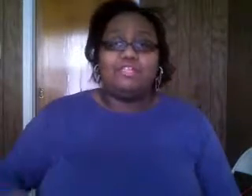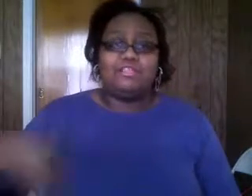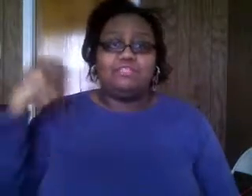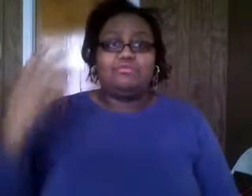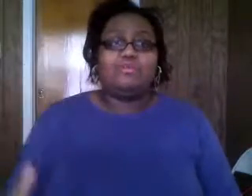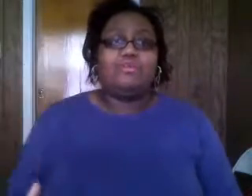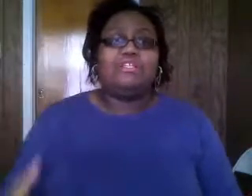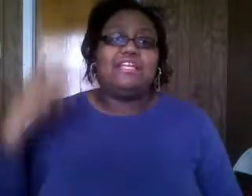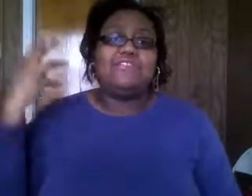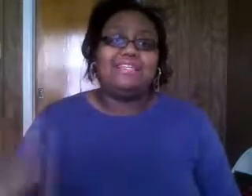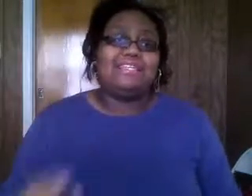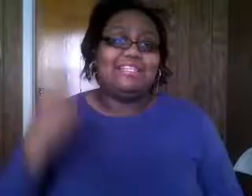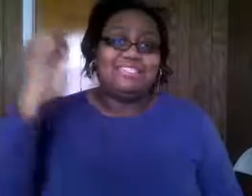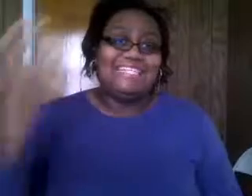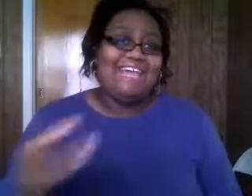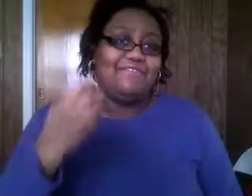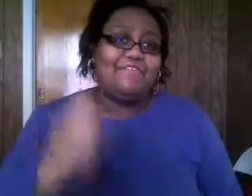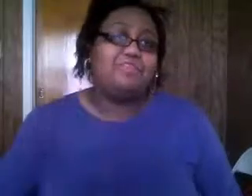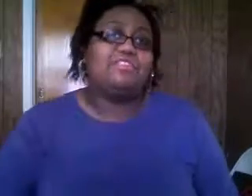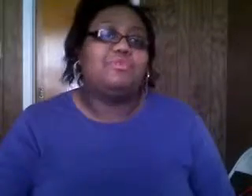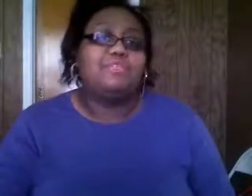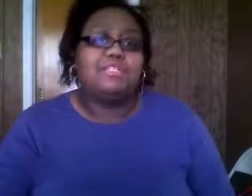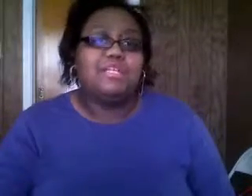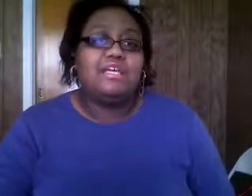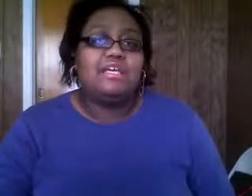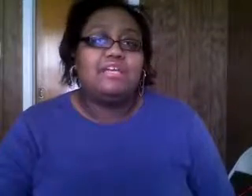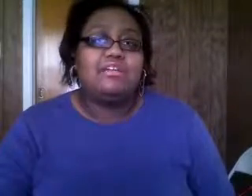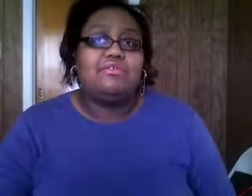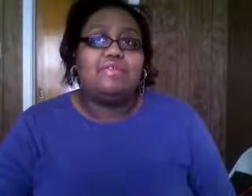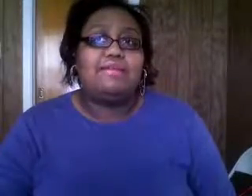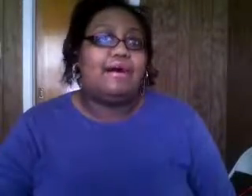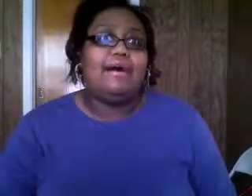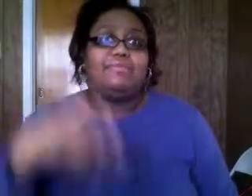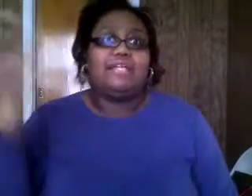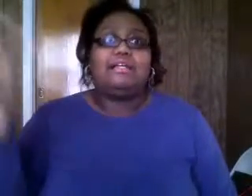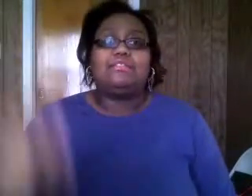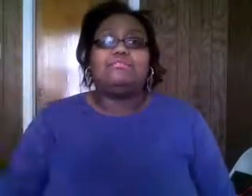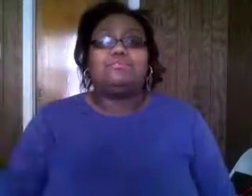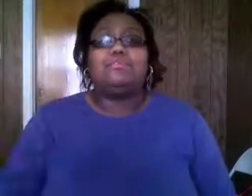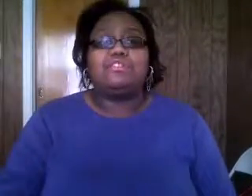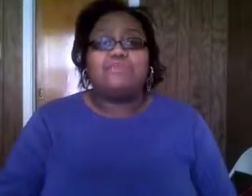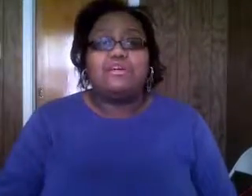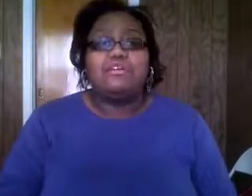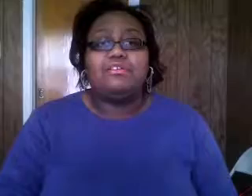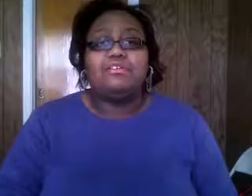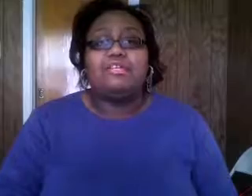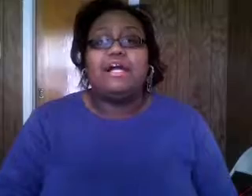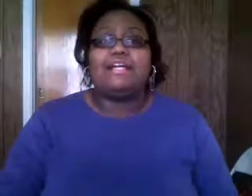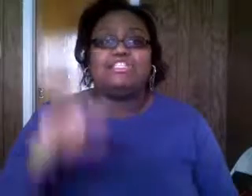they look at certain communities and they forget that there's life in those communities you know that god resides in those communities as well you know that god can